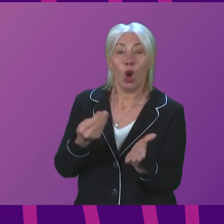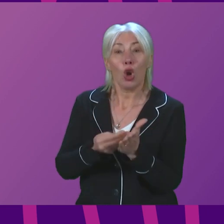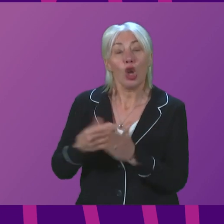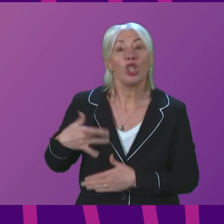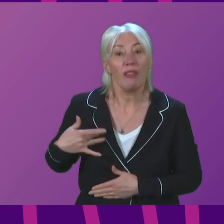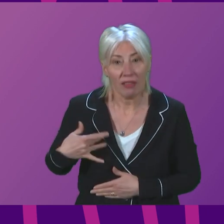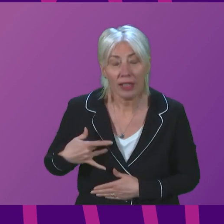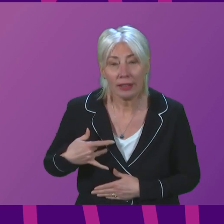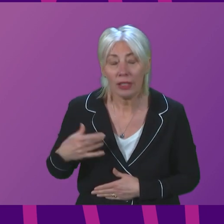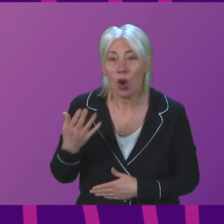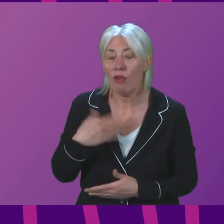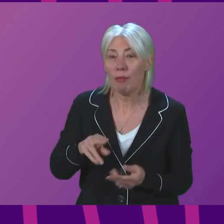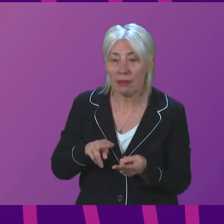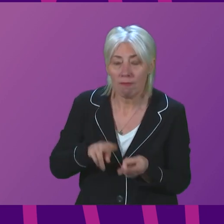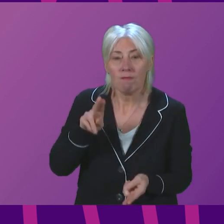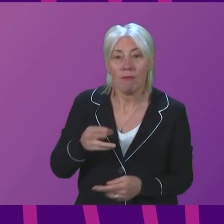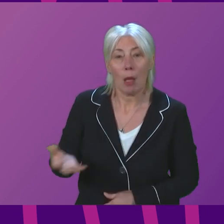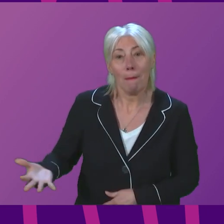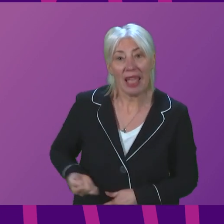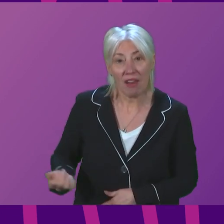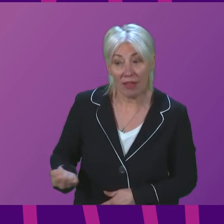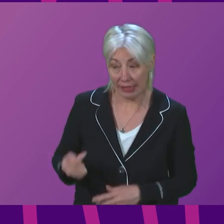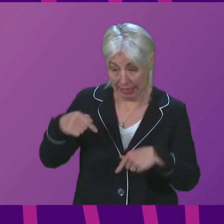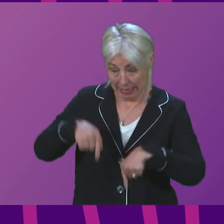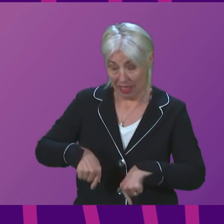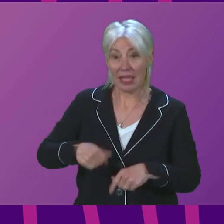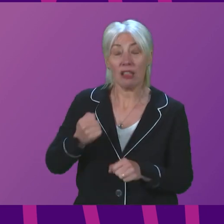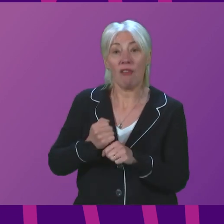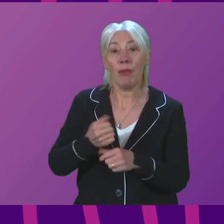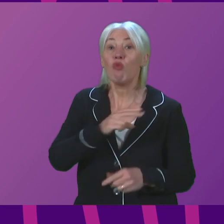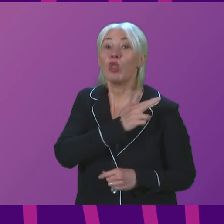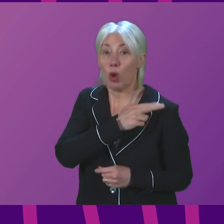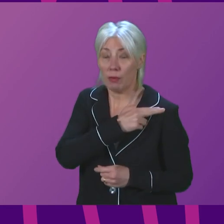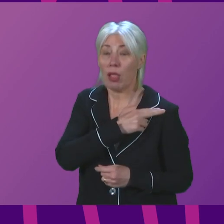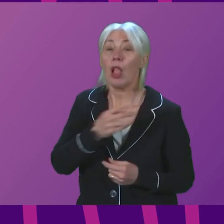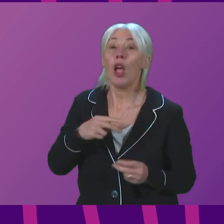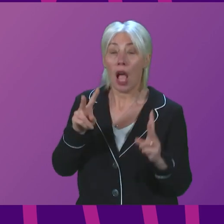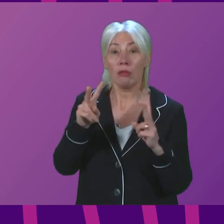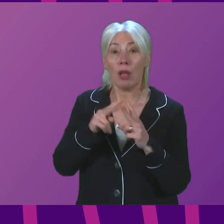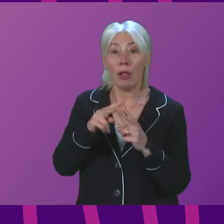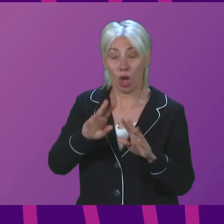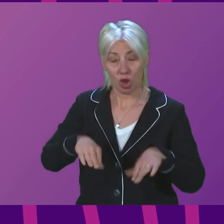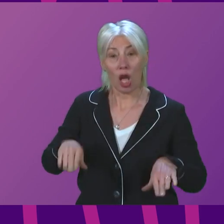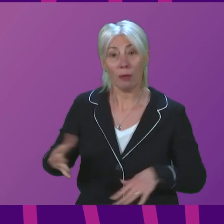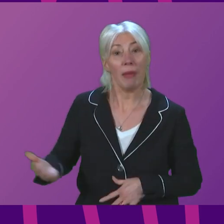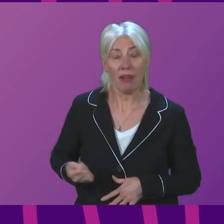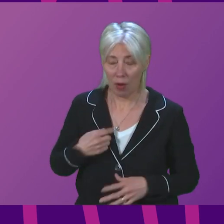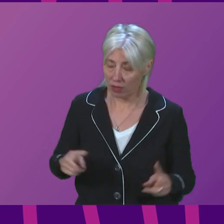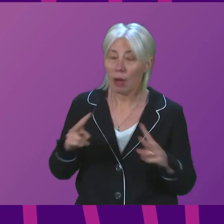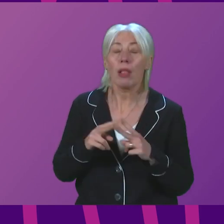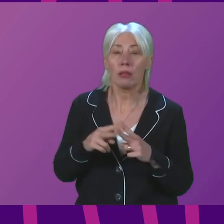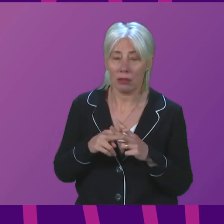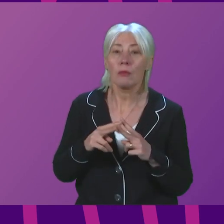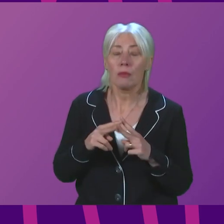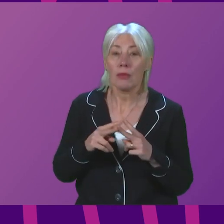we've increased the benefits that this Government is responsible for, or we've doubled the child payment, and if we are able to do,